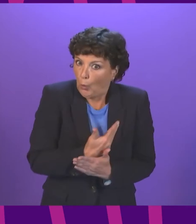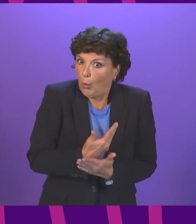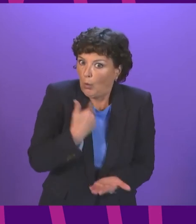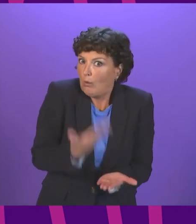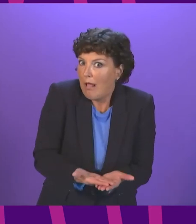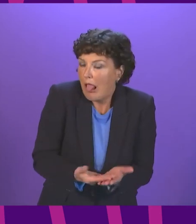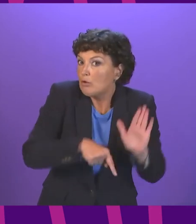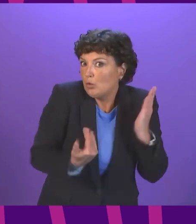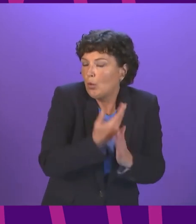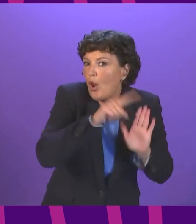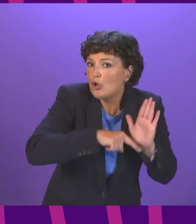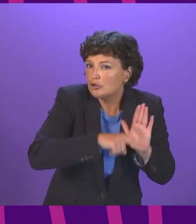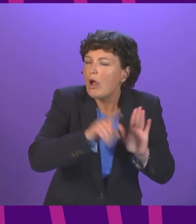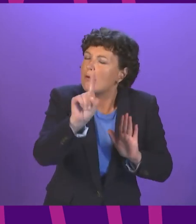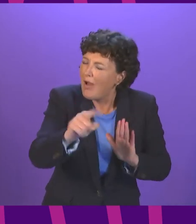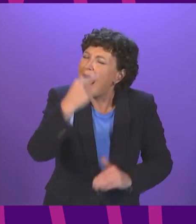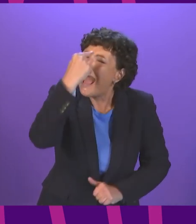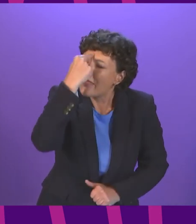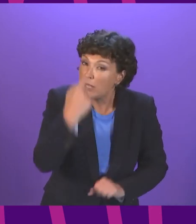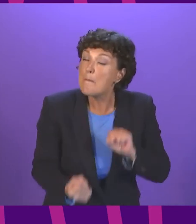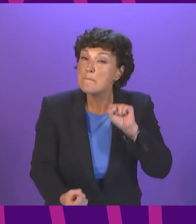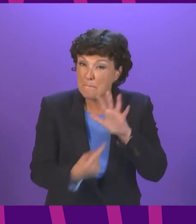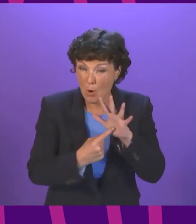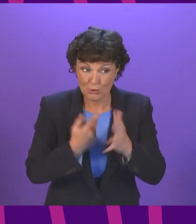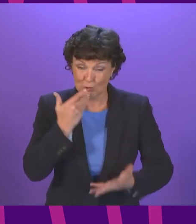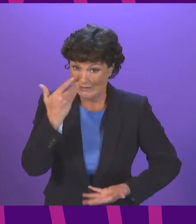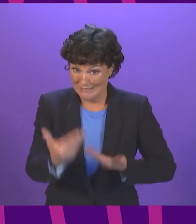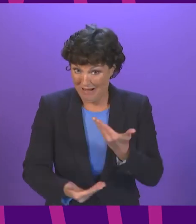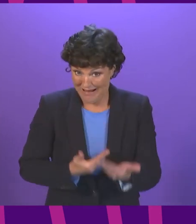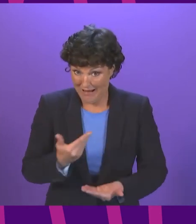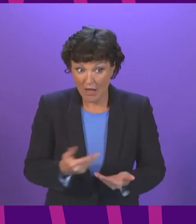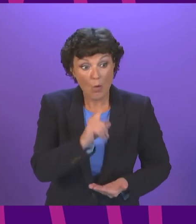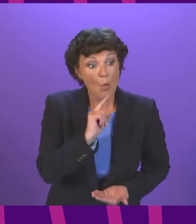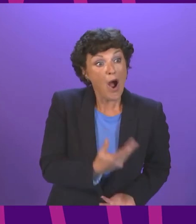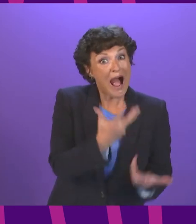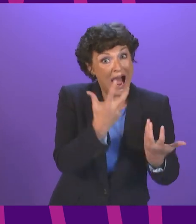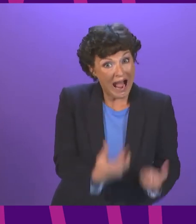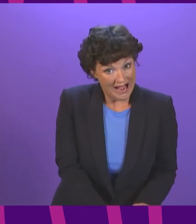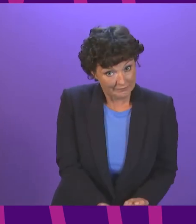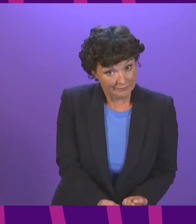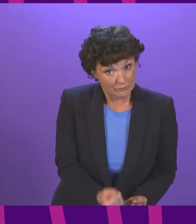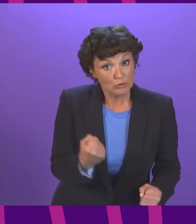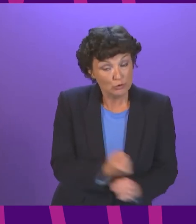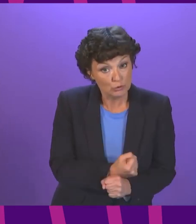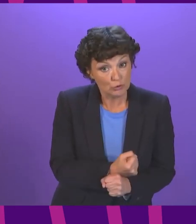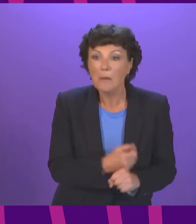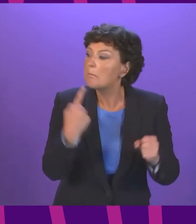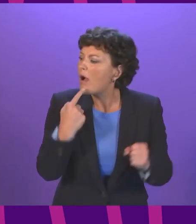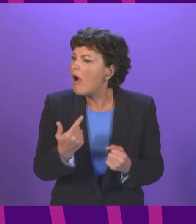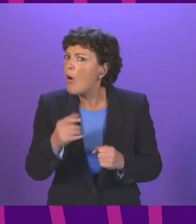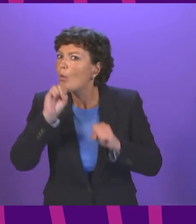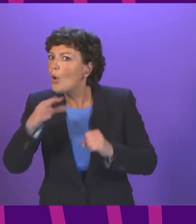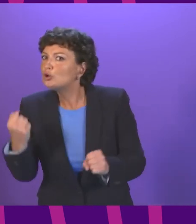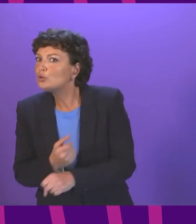it will do, but also what it will not do. It will make the existing process of gender recognition